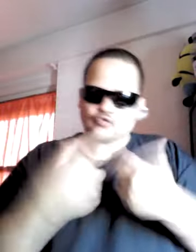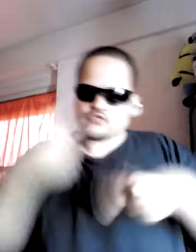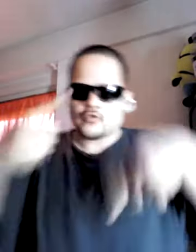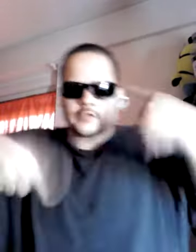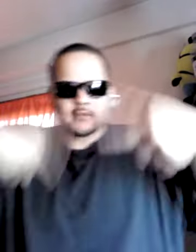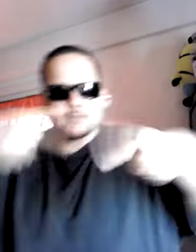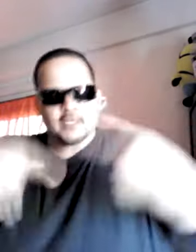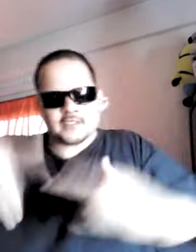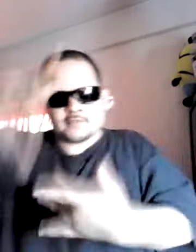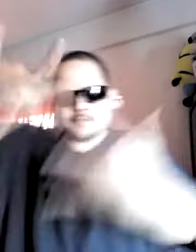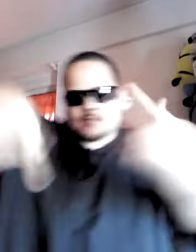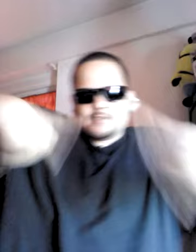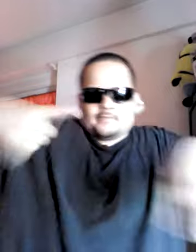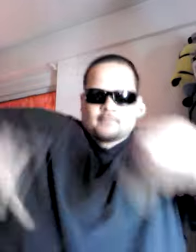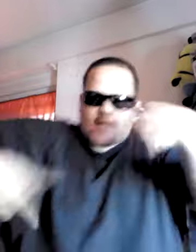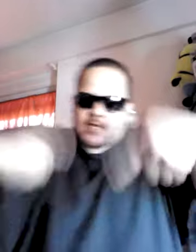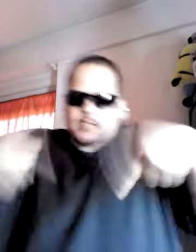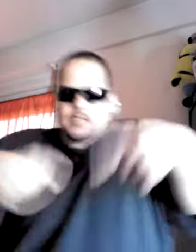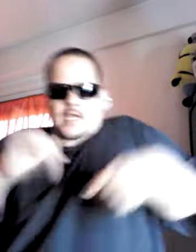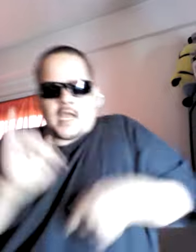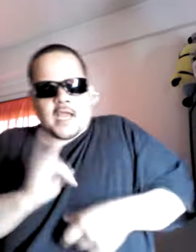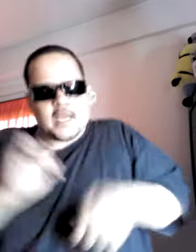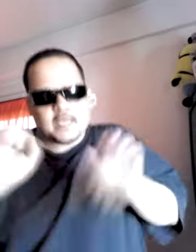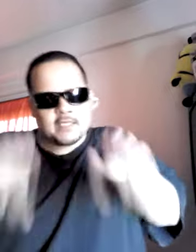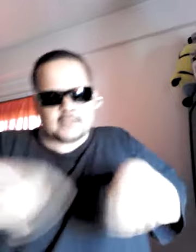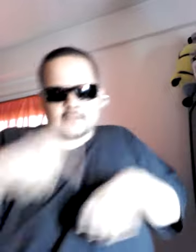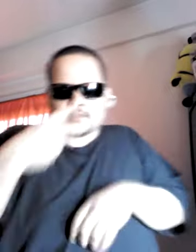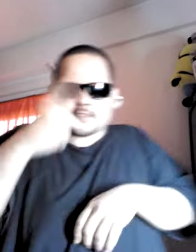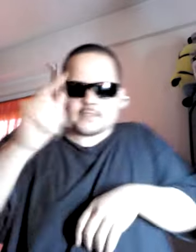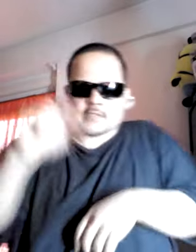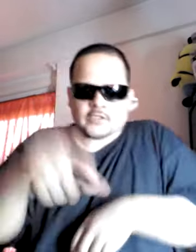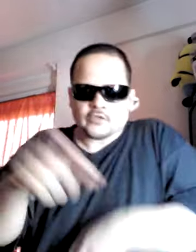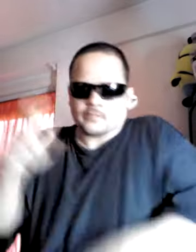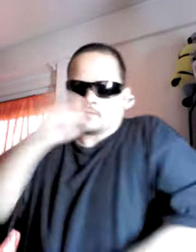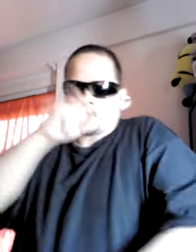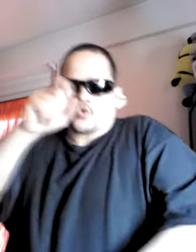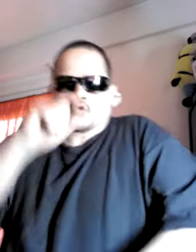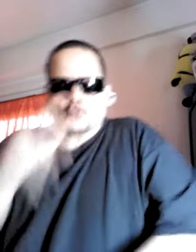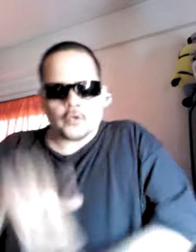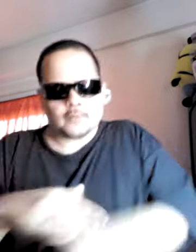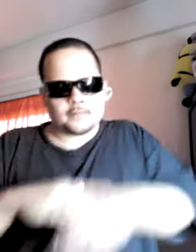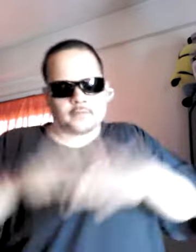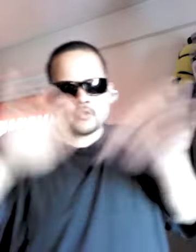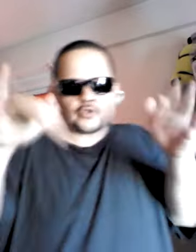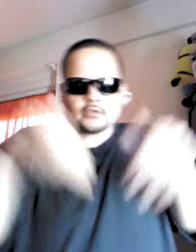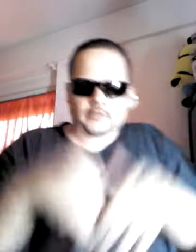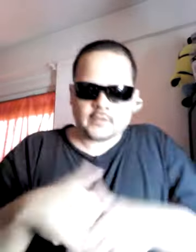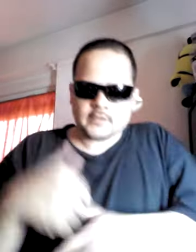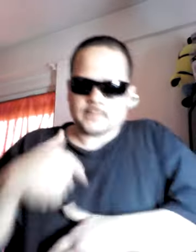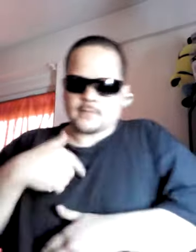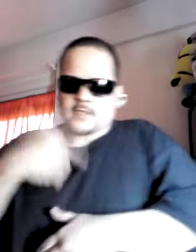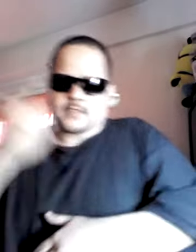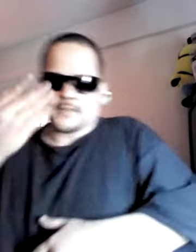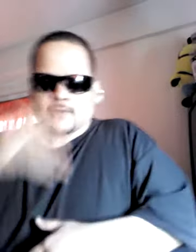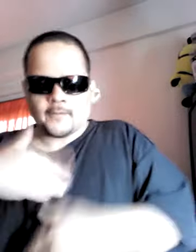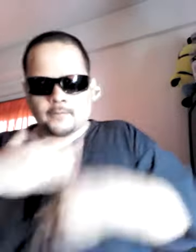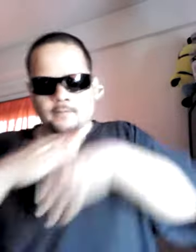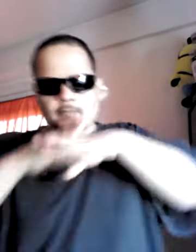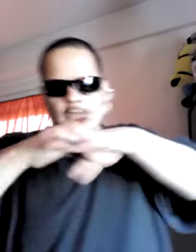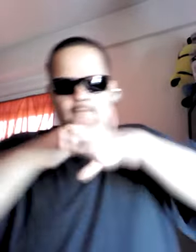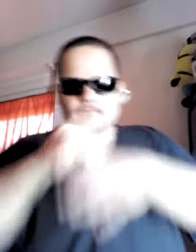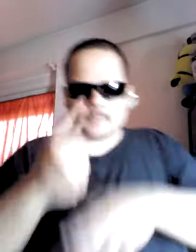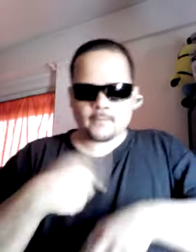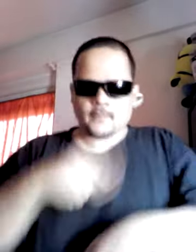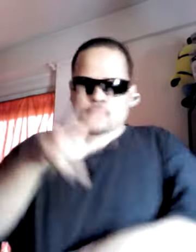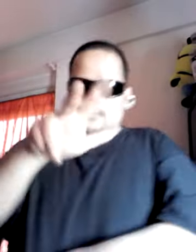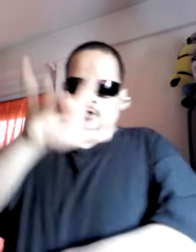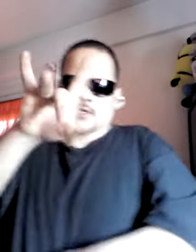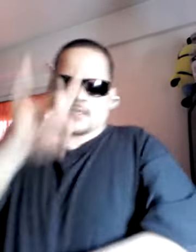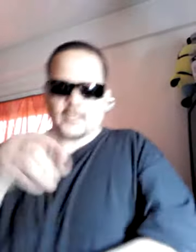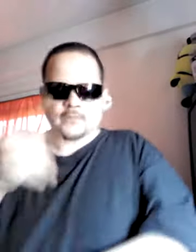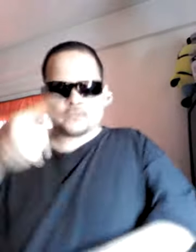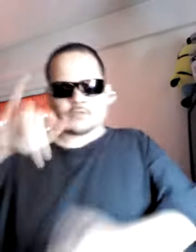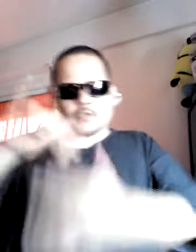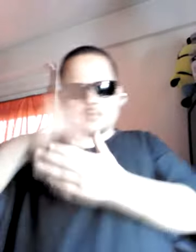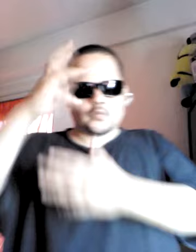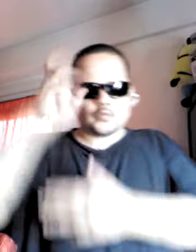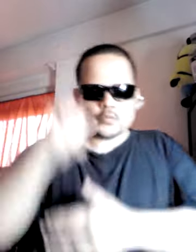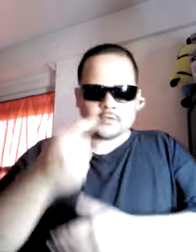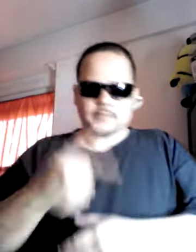hole Can barely catch my breath as I start to choke Off the blood from the 38 slug that was planted in my back